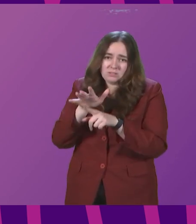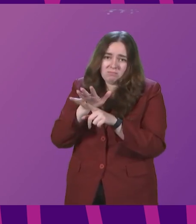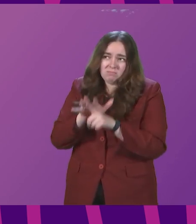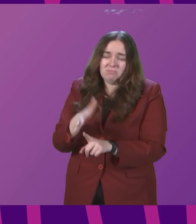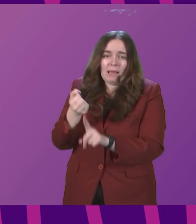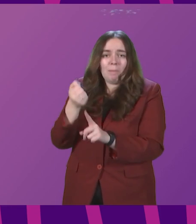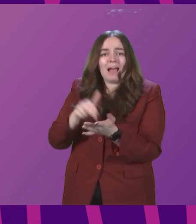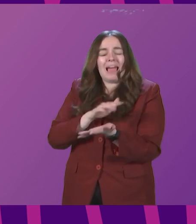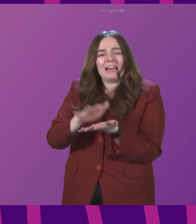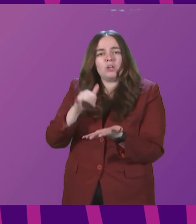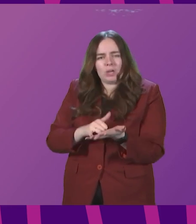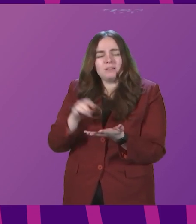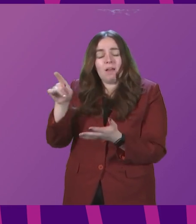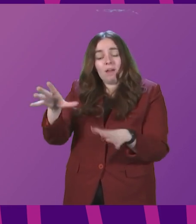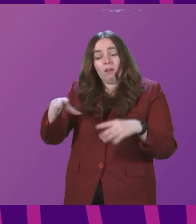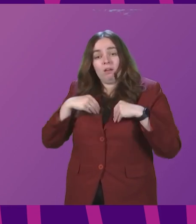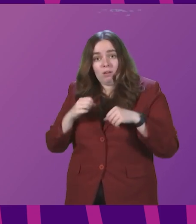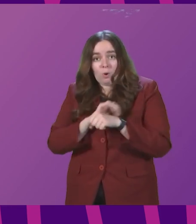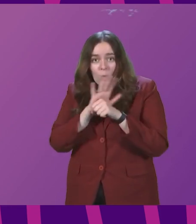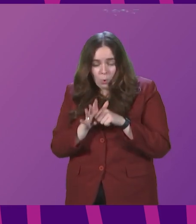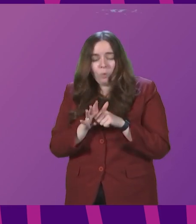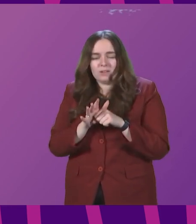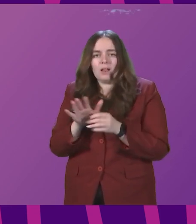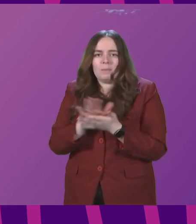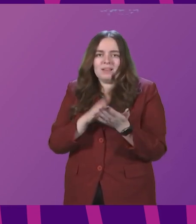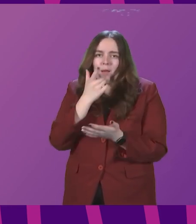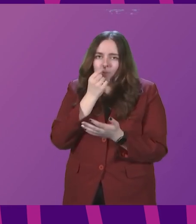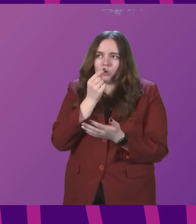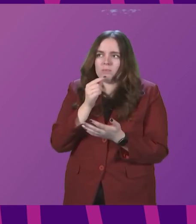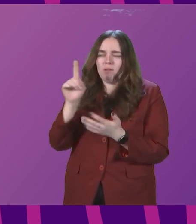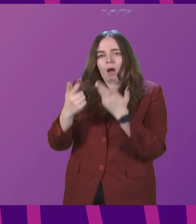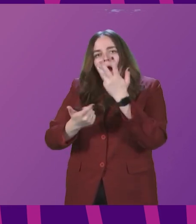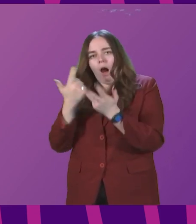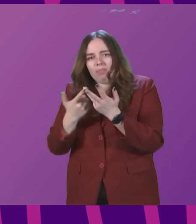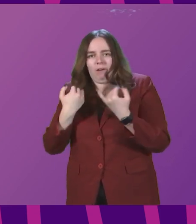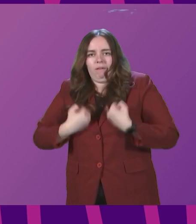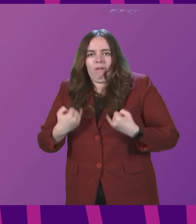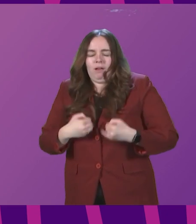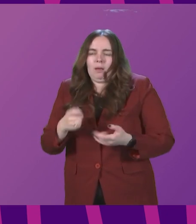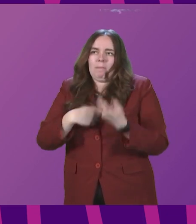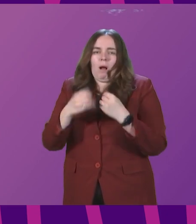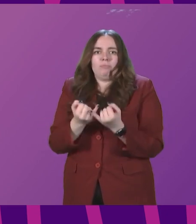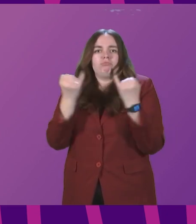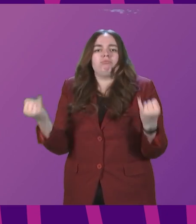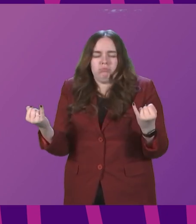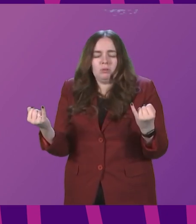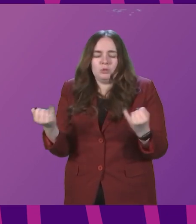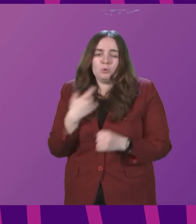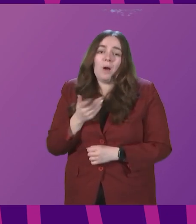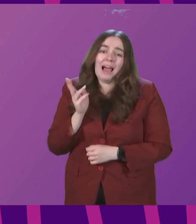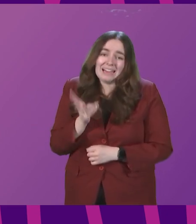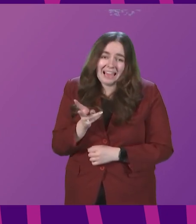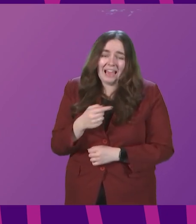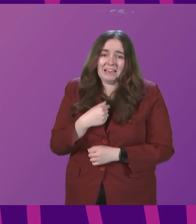Service. And the fact that they have COVID, it will potentially exacerbate the other condition that they are in with. I would caution again